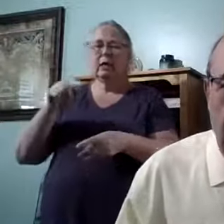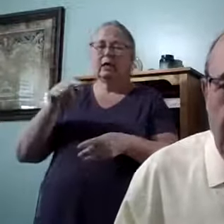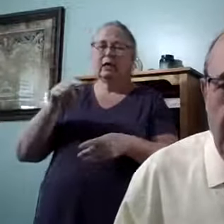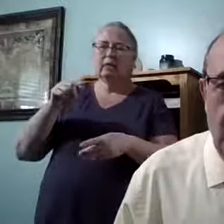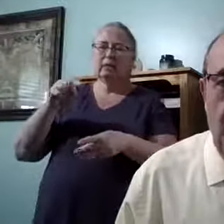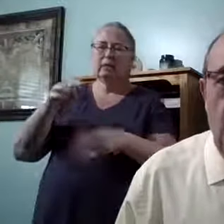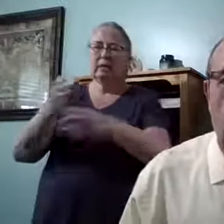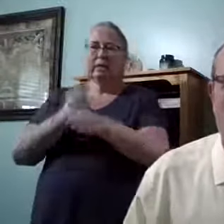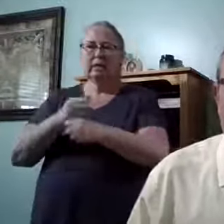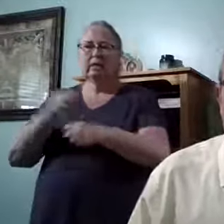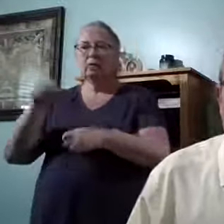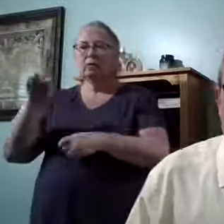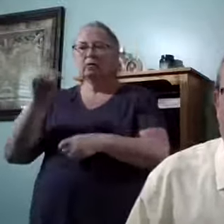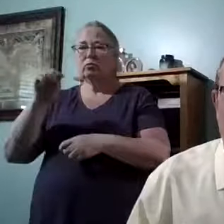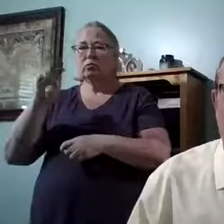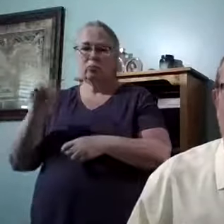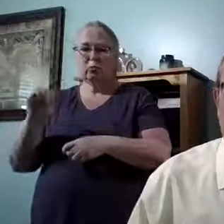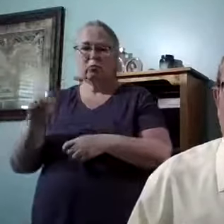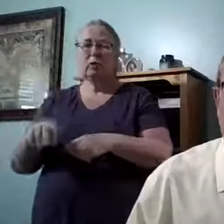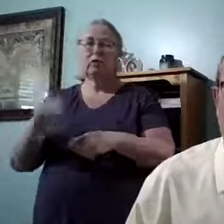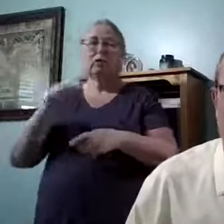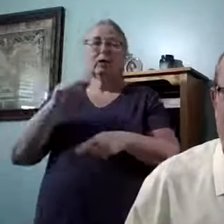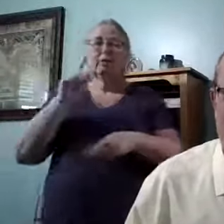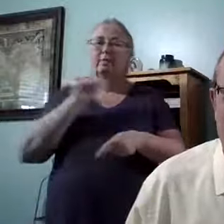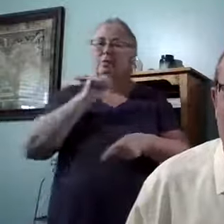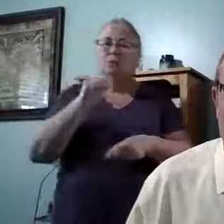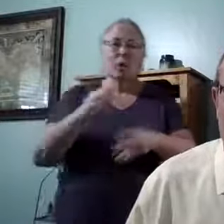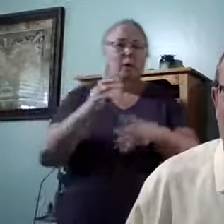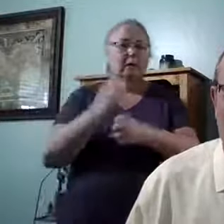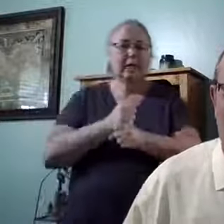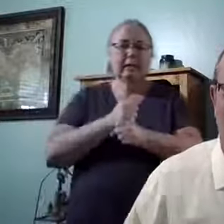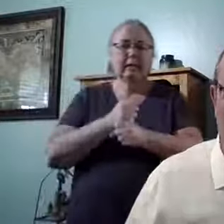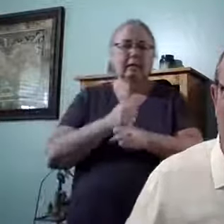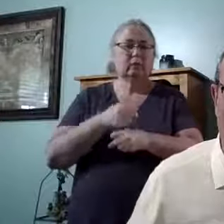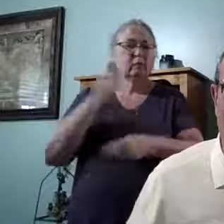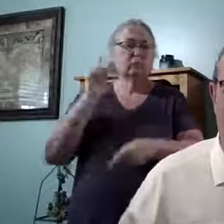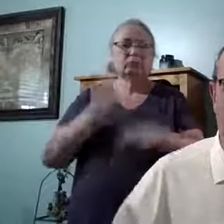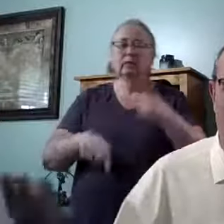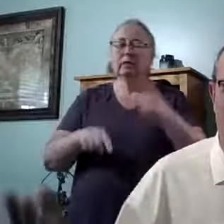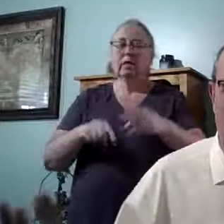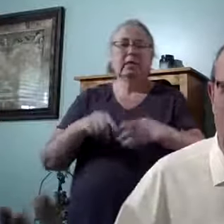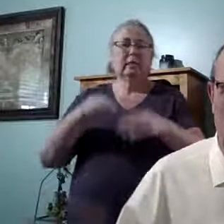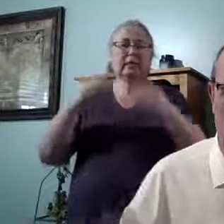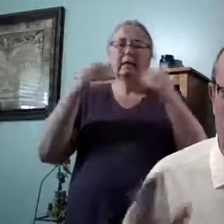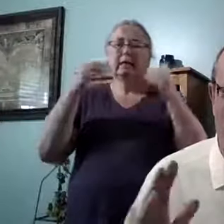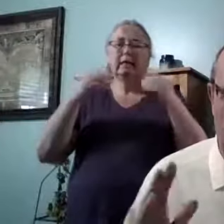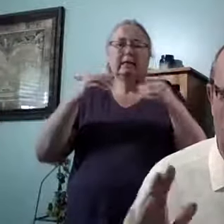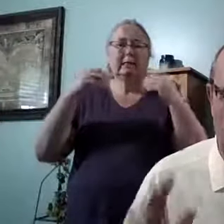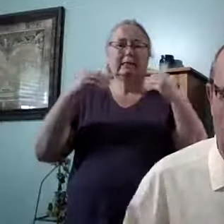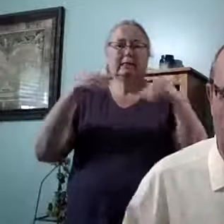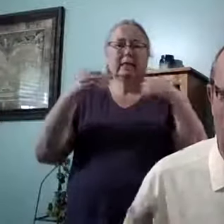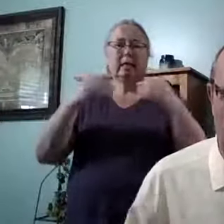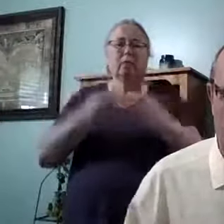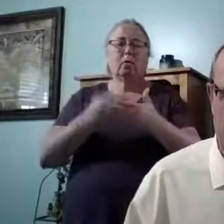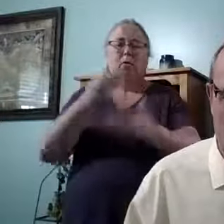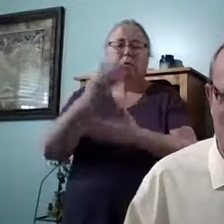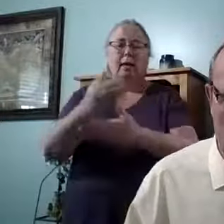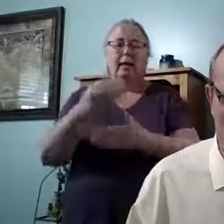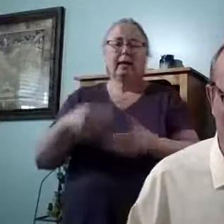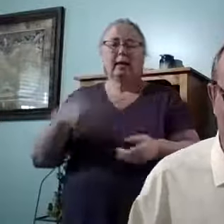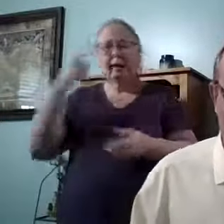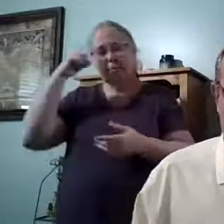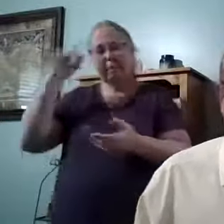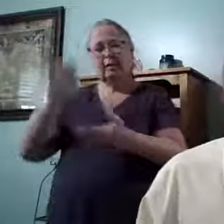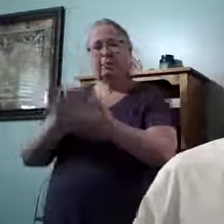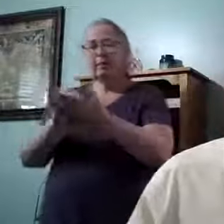you do take it, you're doomed. That's why we believe the church, the people of God will be raptured out of here before that's made mandatory.